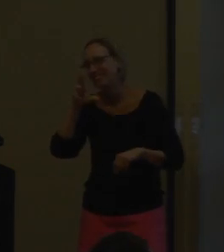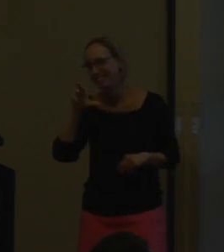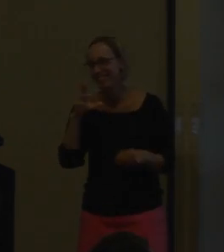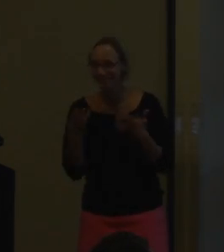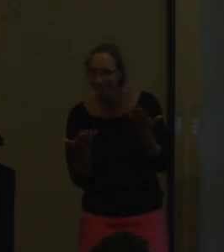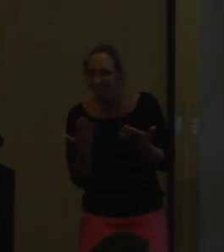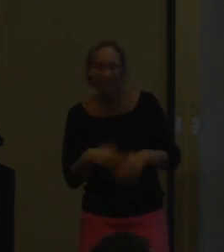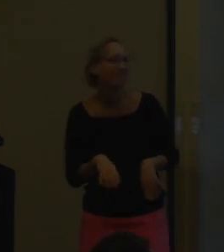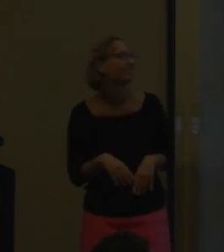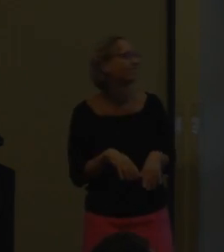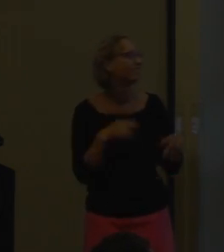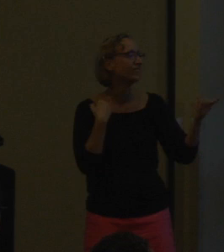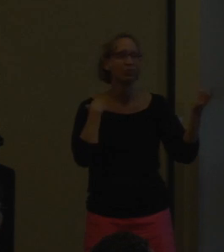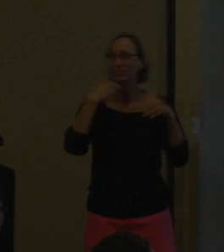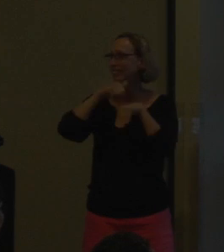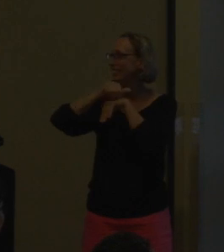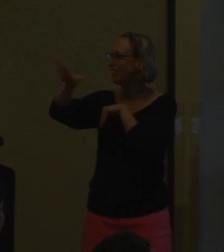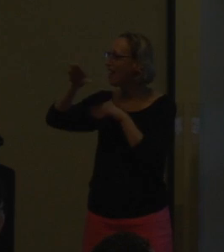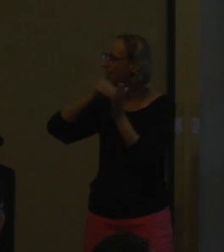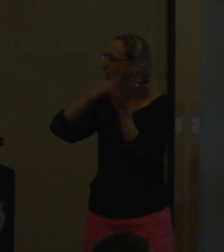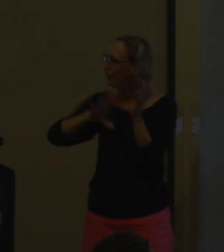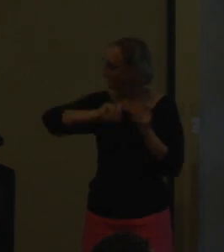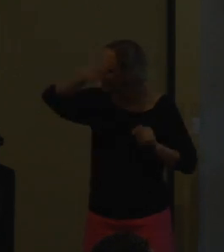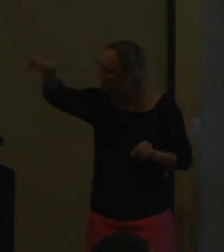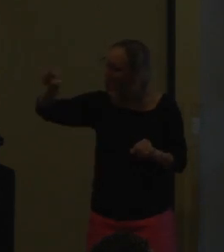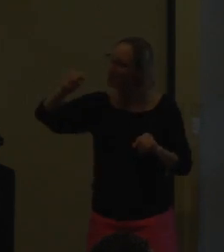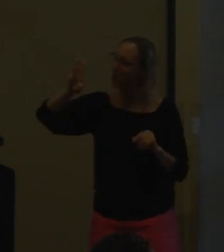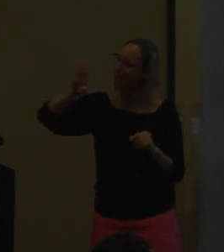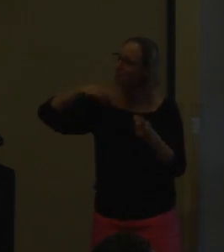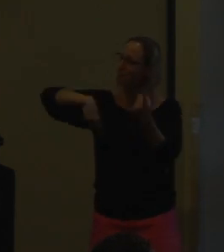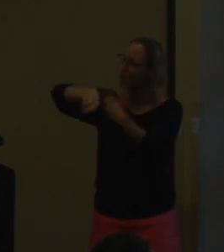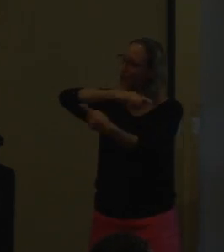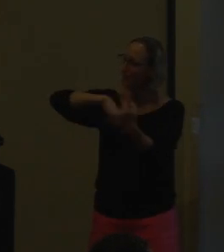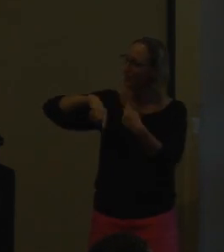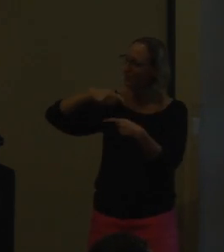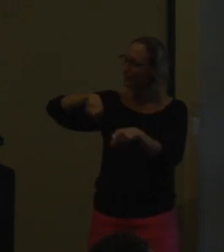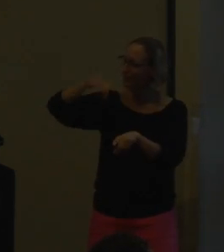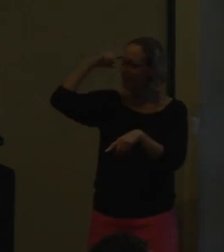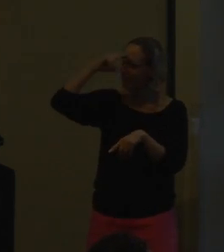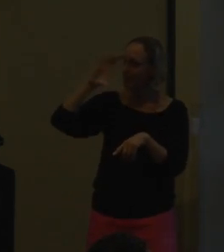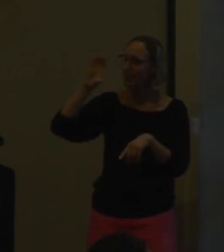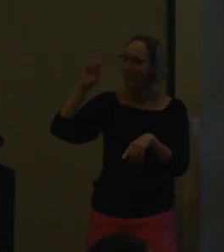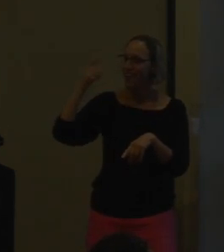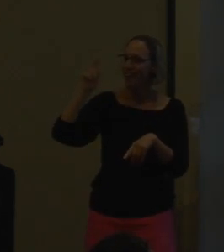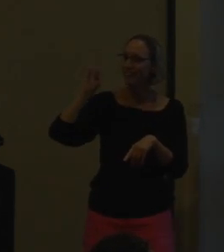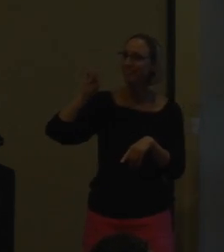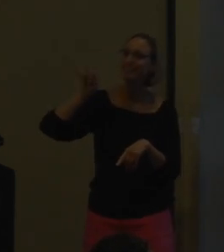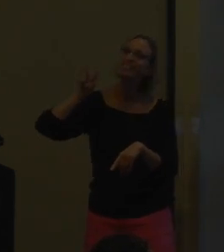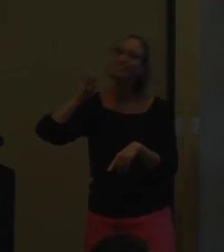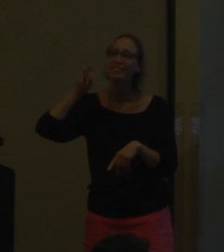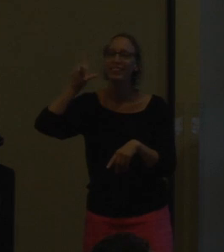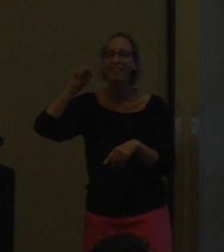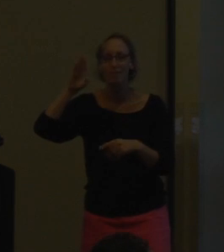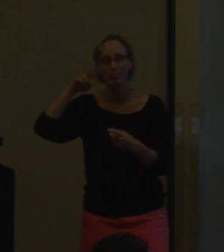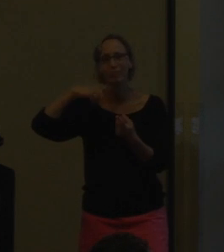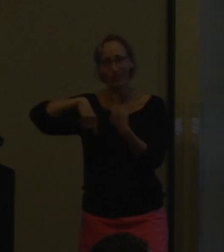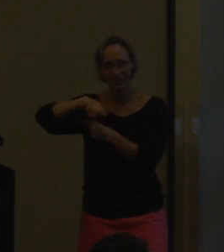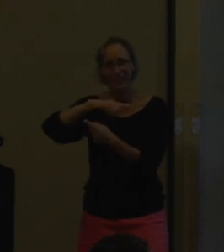actually don't think they are. But it's a goal that I'd like to have. So I can send students to the different labs during the summer cognitive